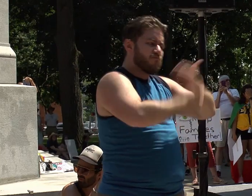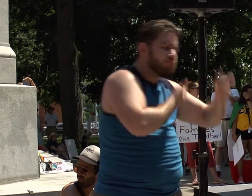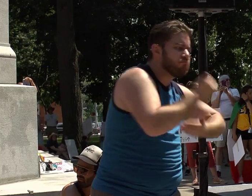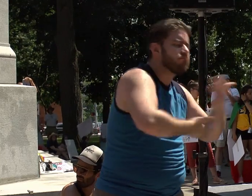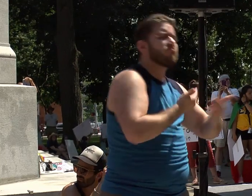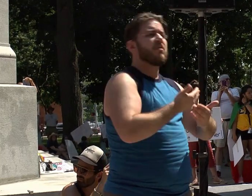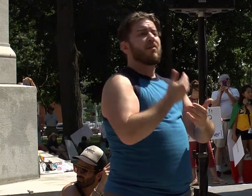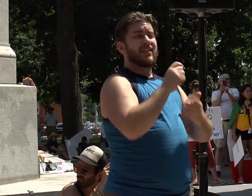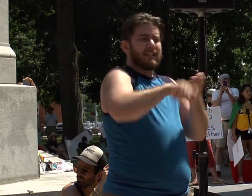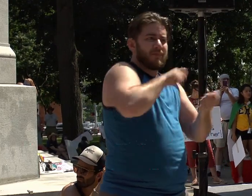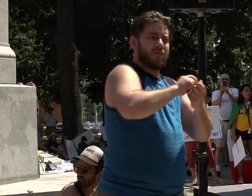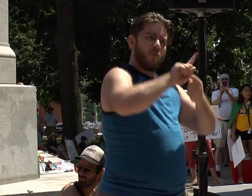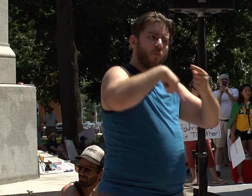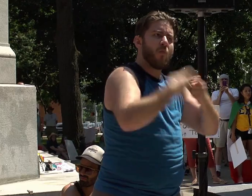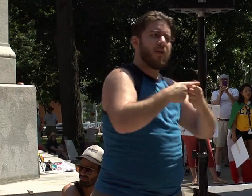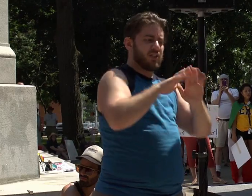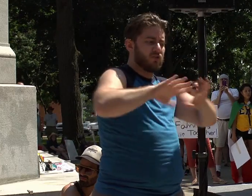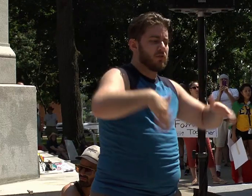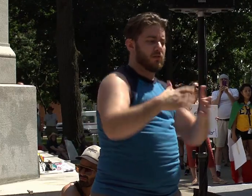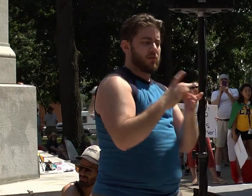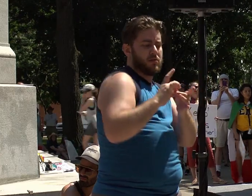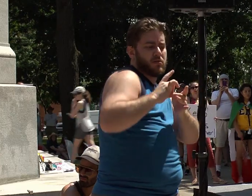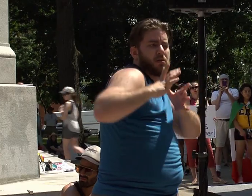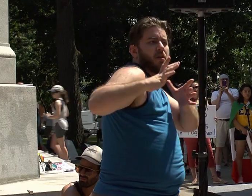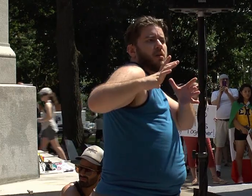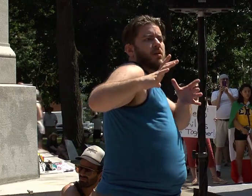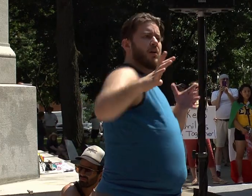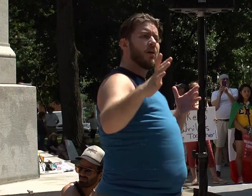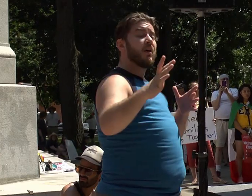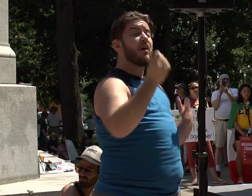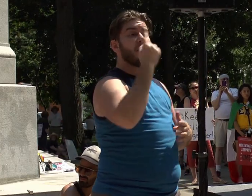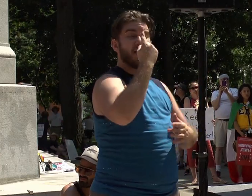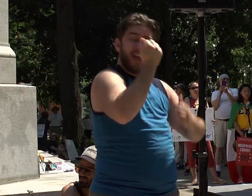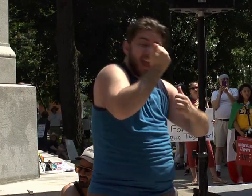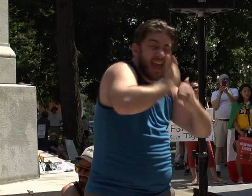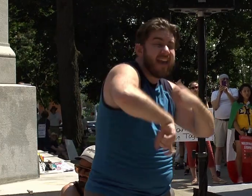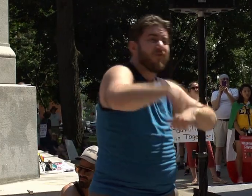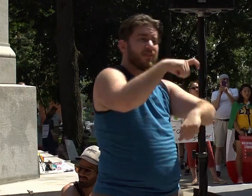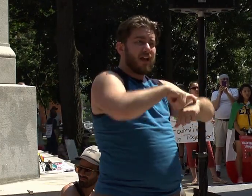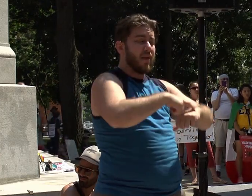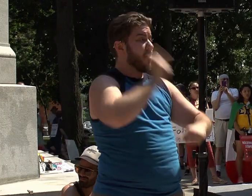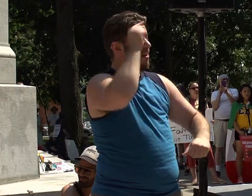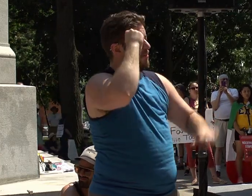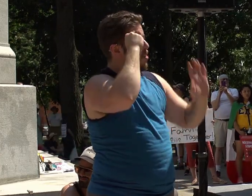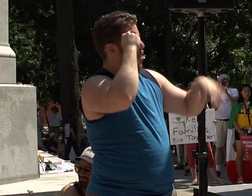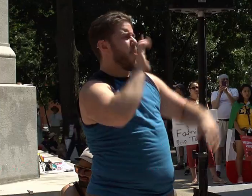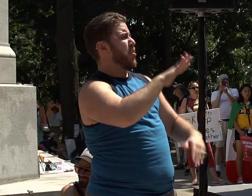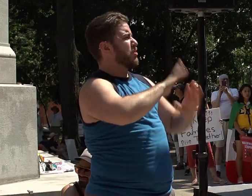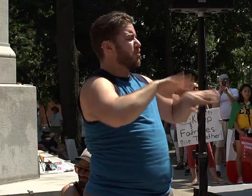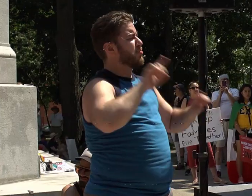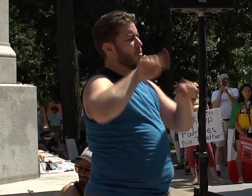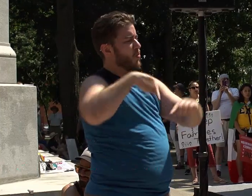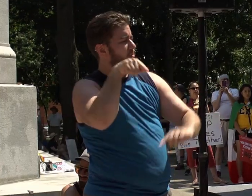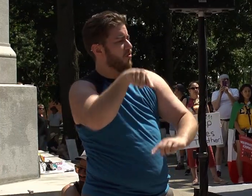that they were separated from their child or children. In every single case, the government lied to them about where their children were